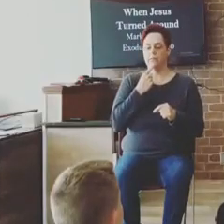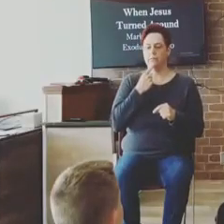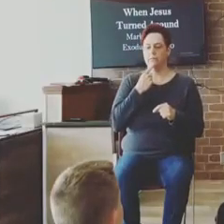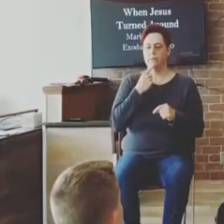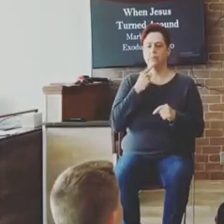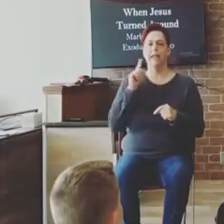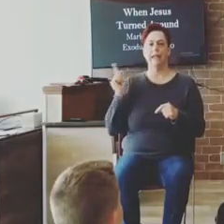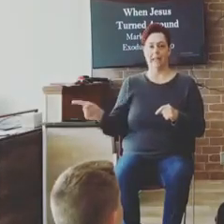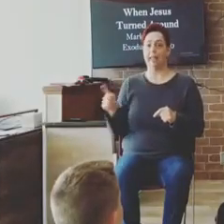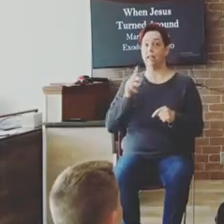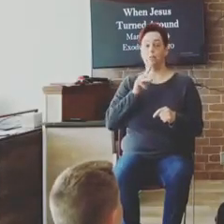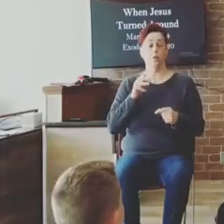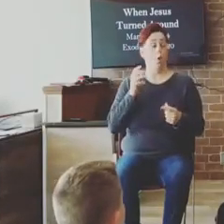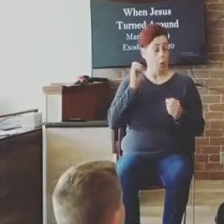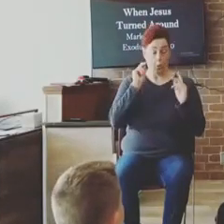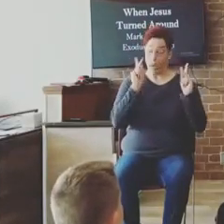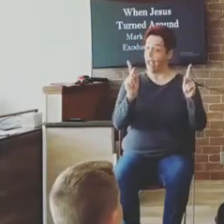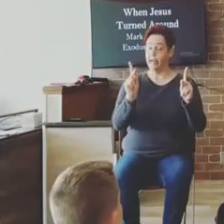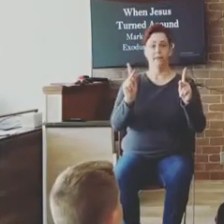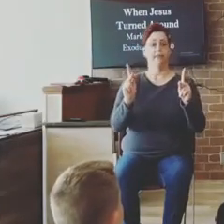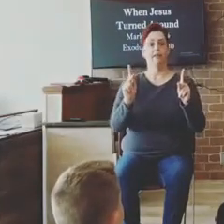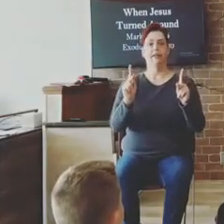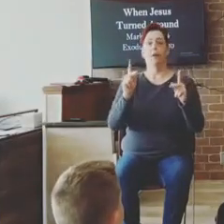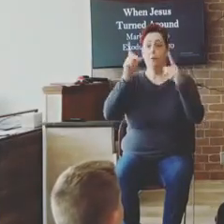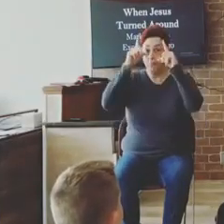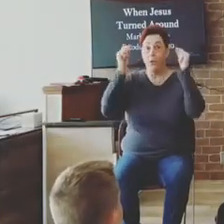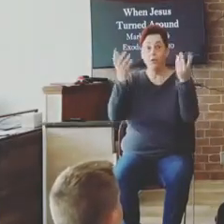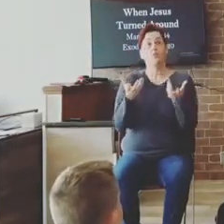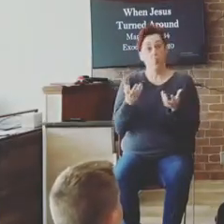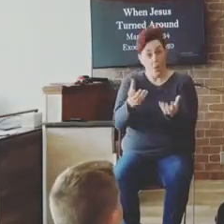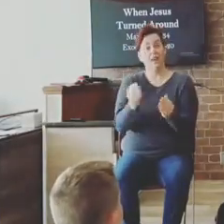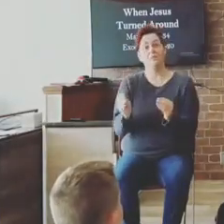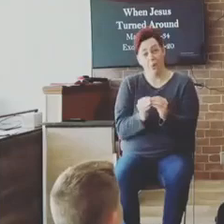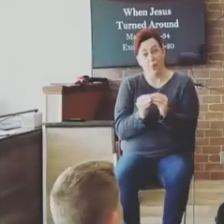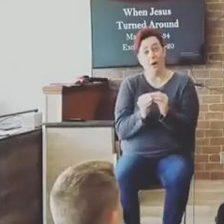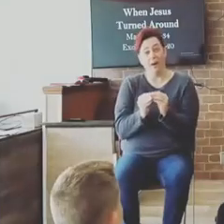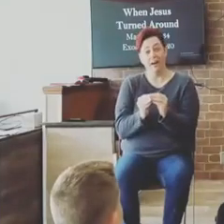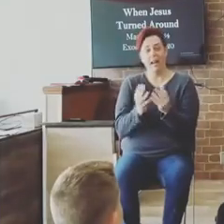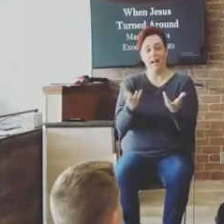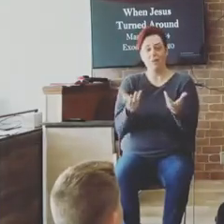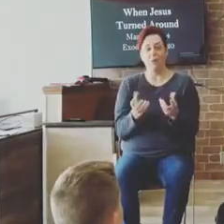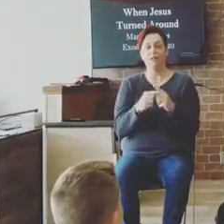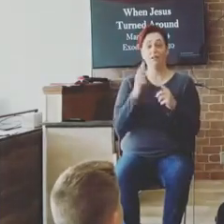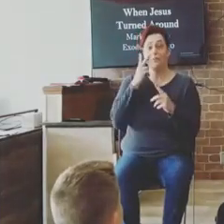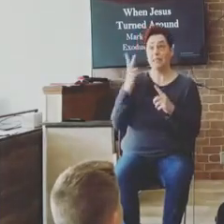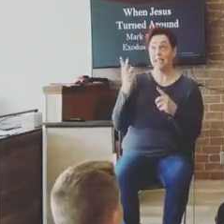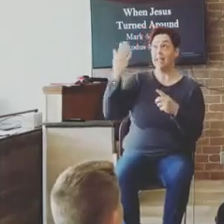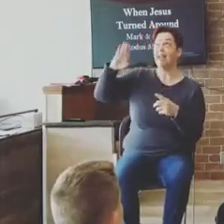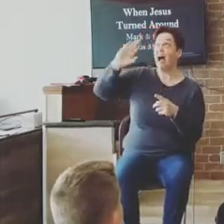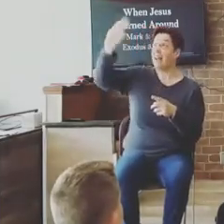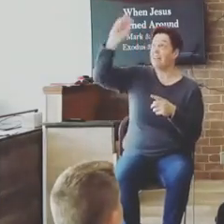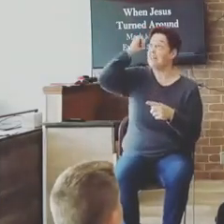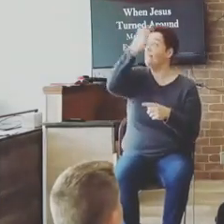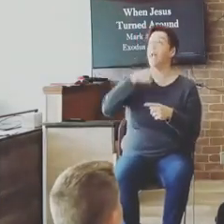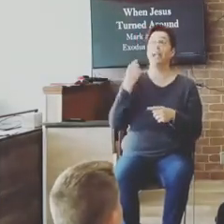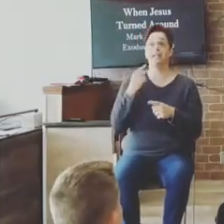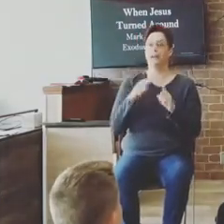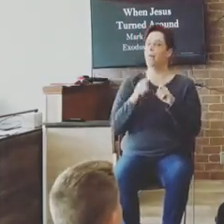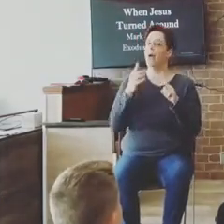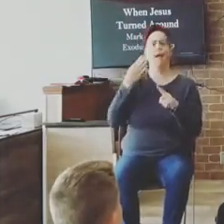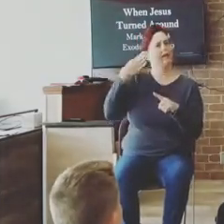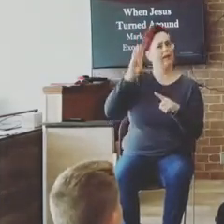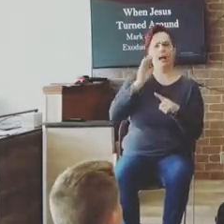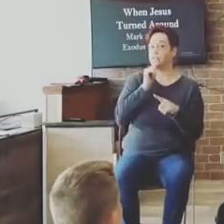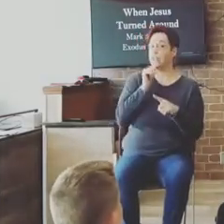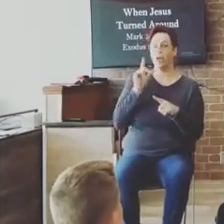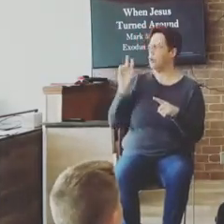all he gets. But Moses wanted more. Moses wanted, he wanted the full thing. But God said, not yet. You can't.